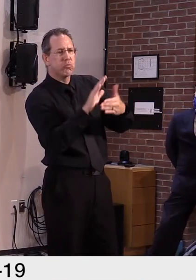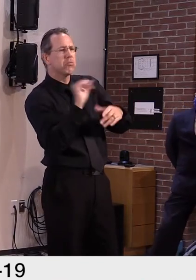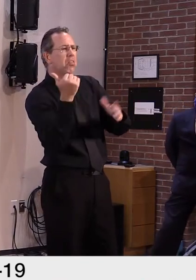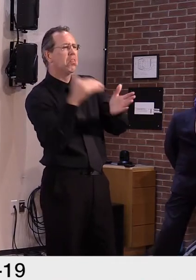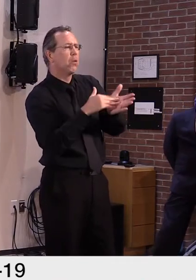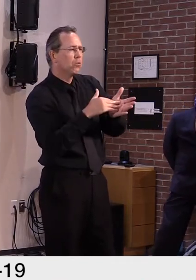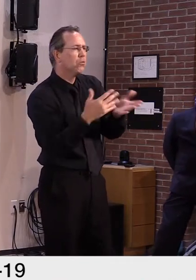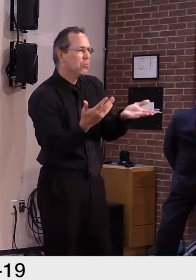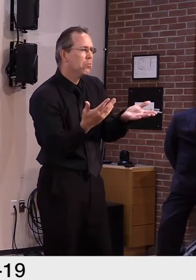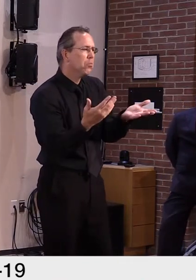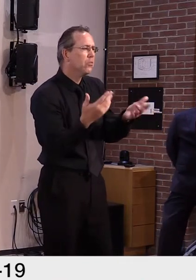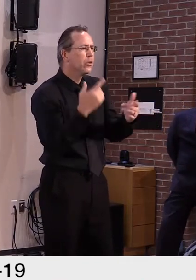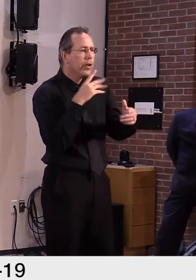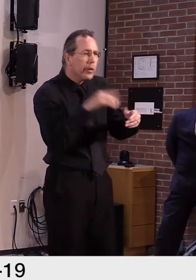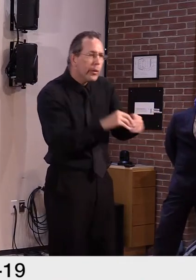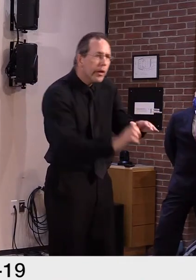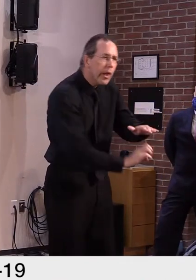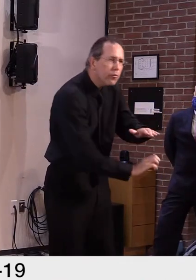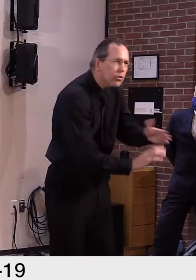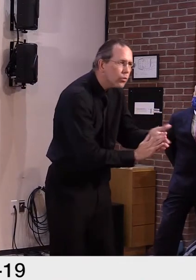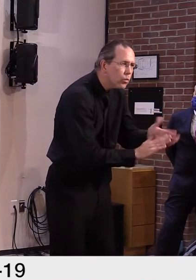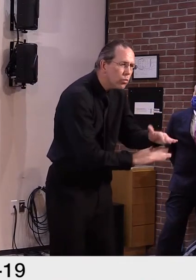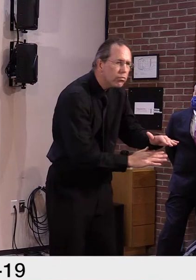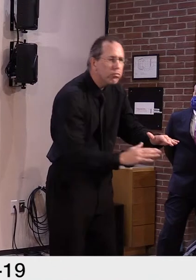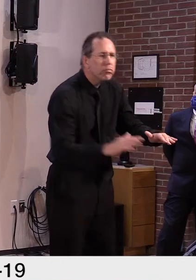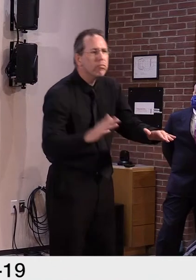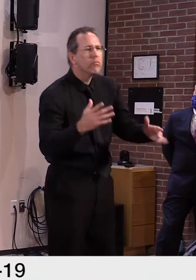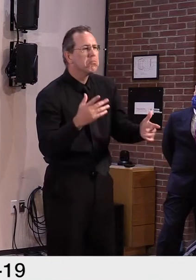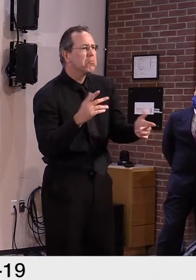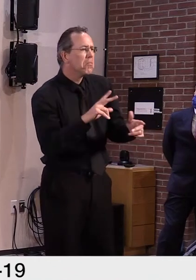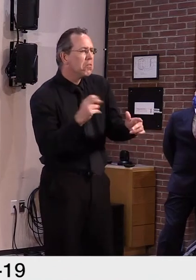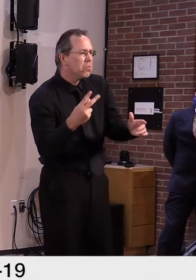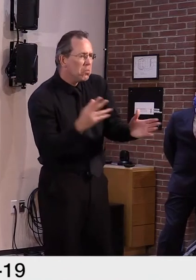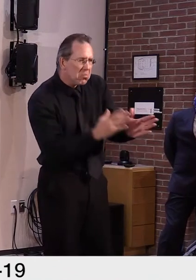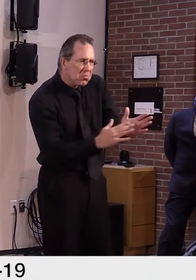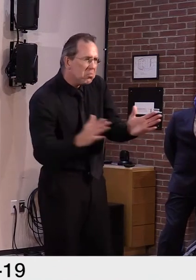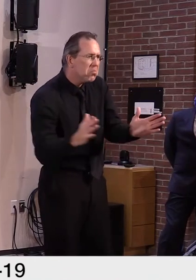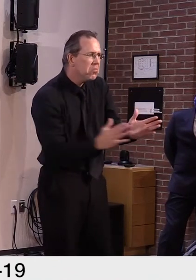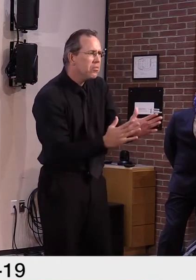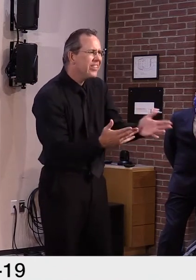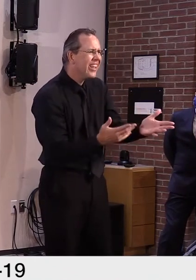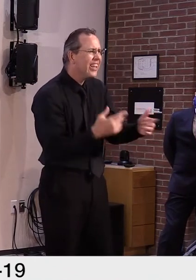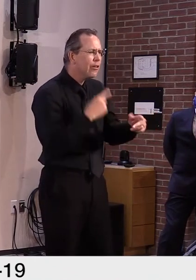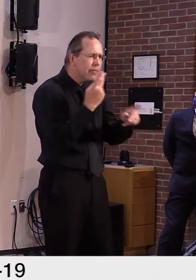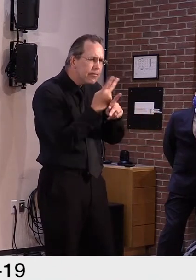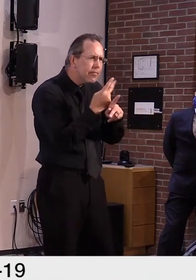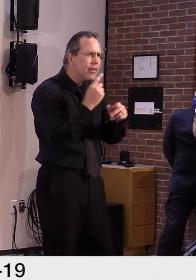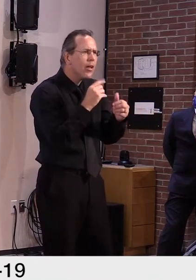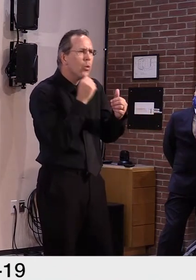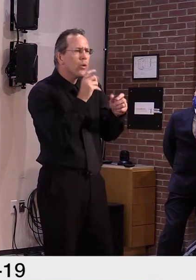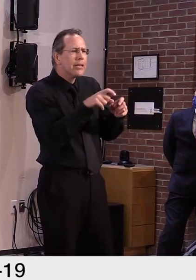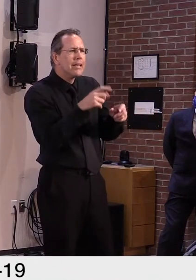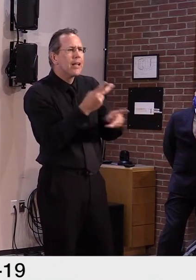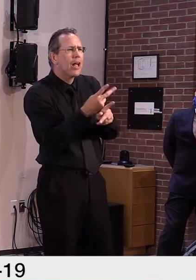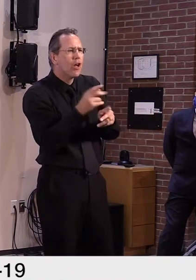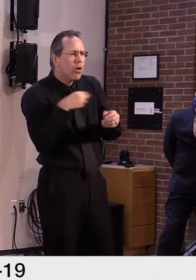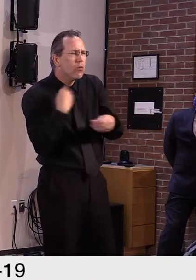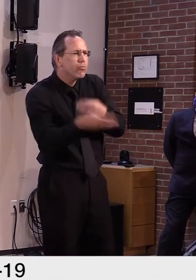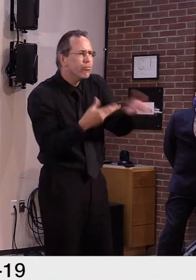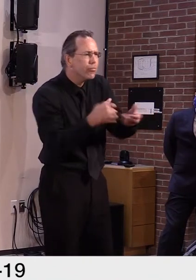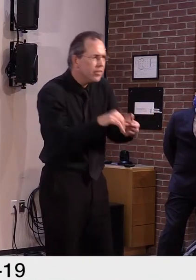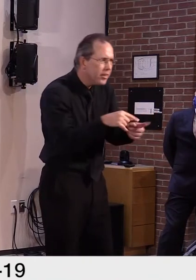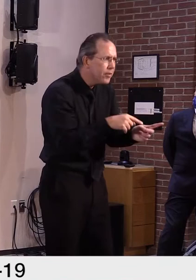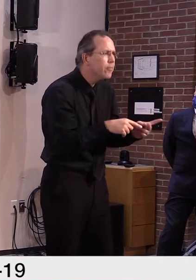students who would need access to childcare on remote learning days. Because in looking at the map, not all of our elementary schools